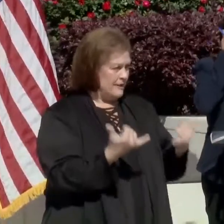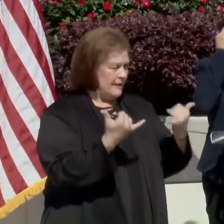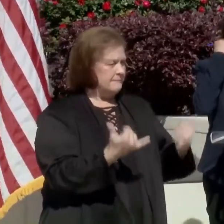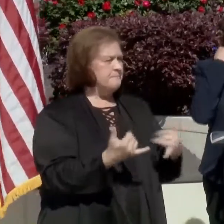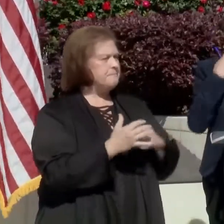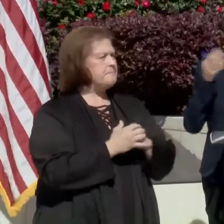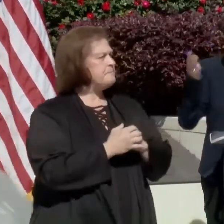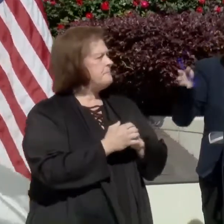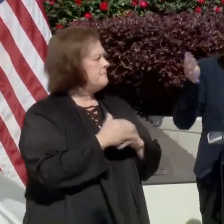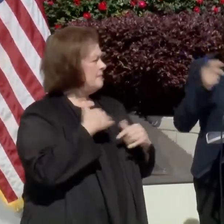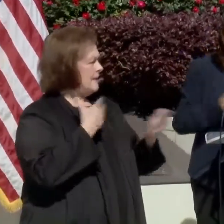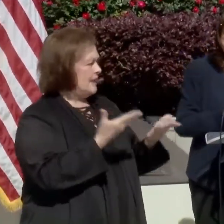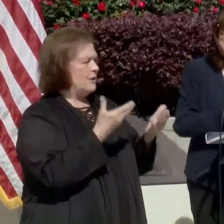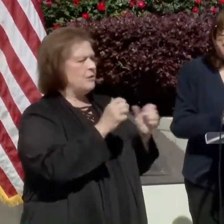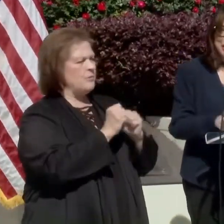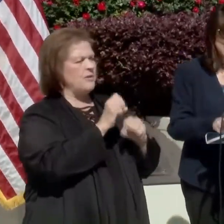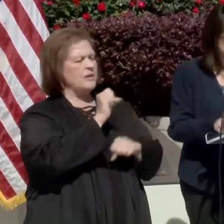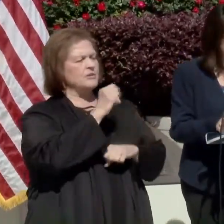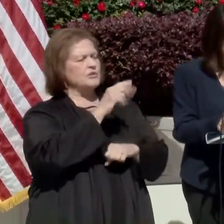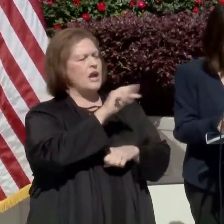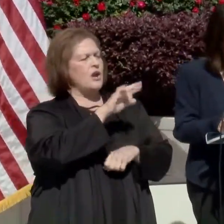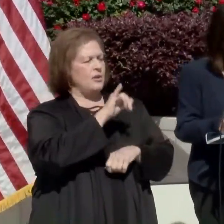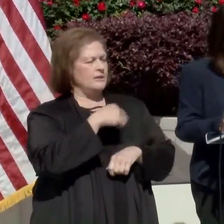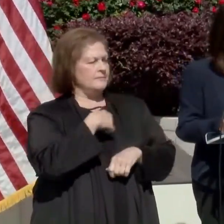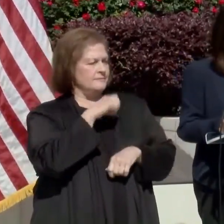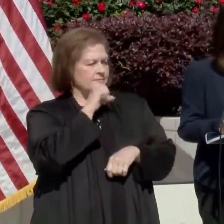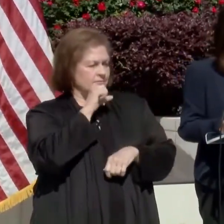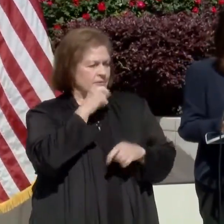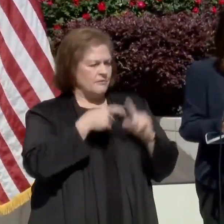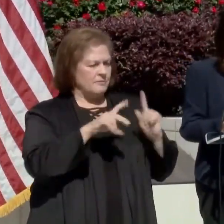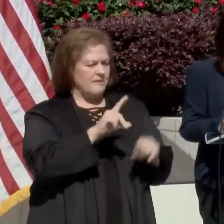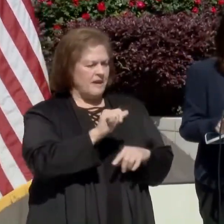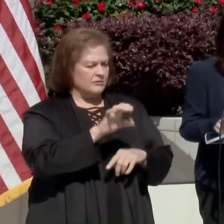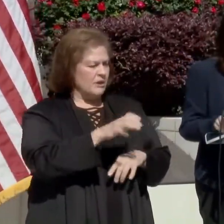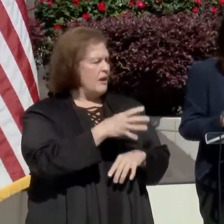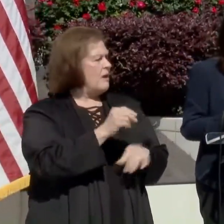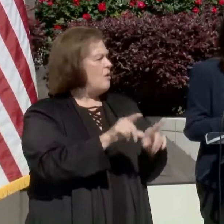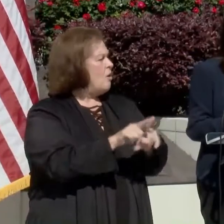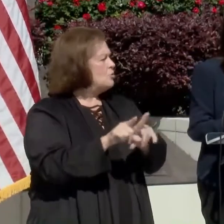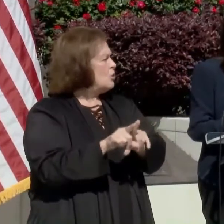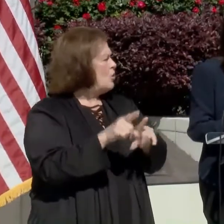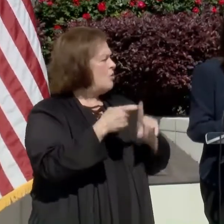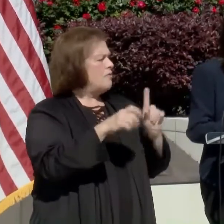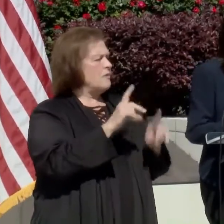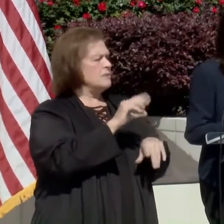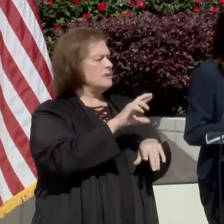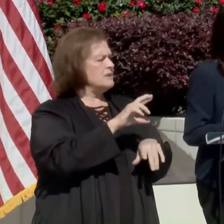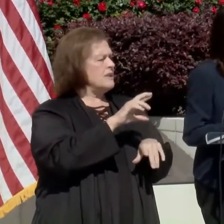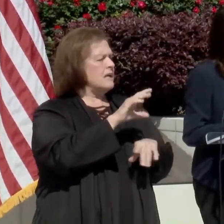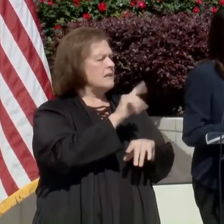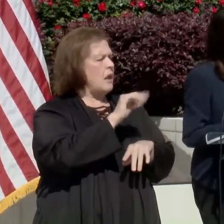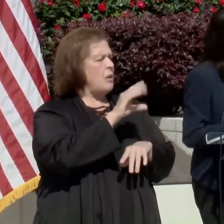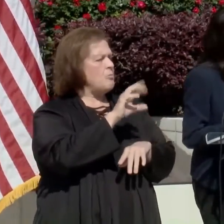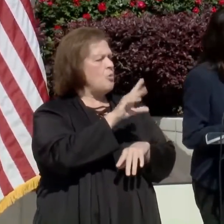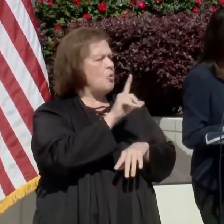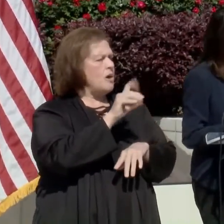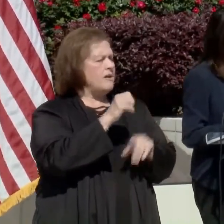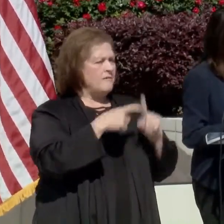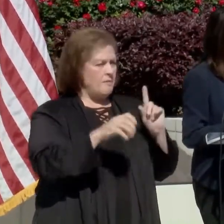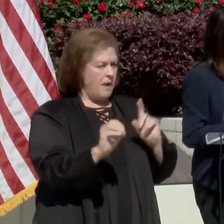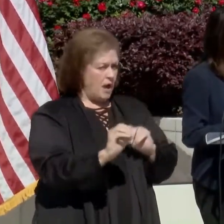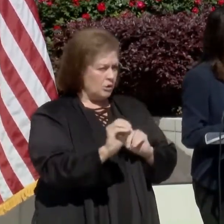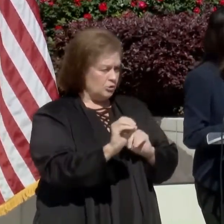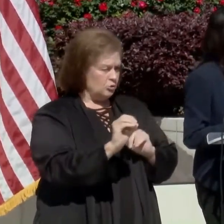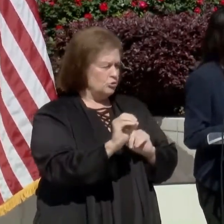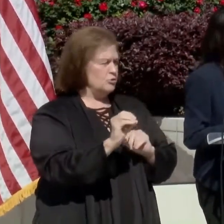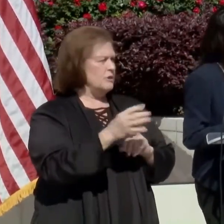I am joined by Shari from the Deaf Action Center, as well as Dr. Evans Laborde with Ochsner Global